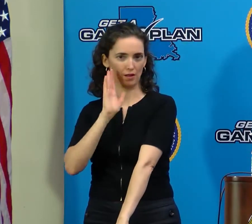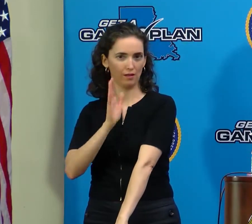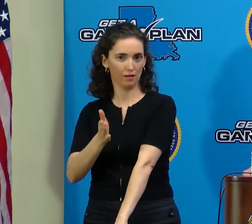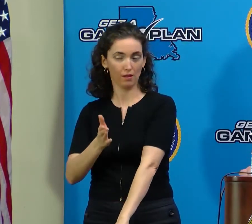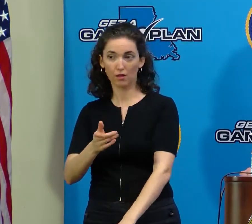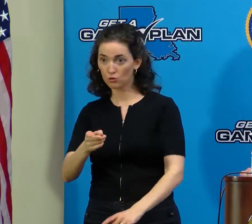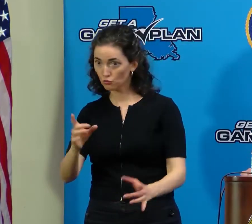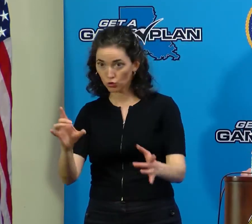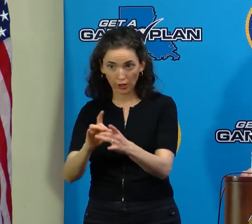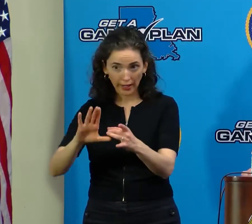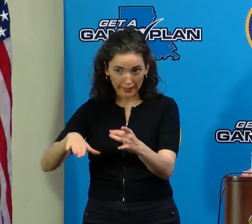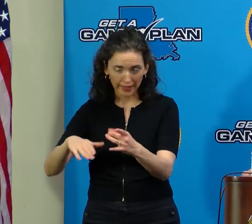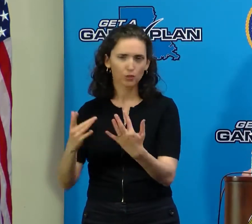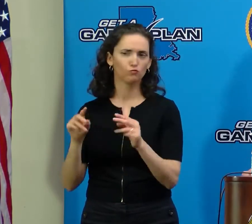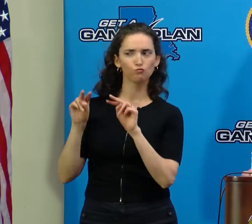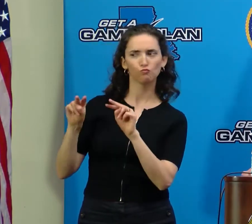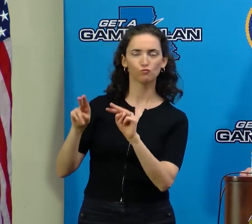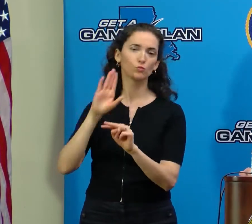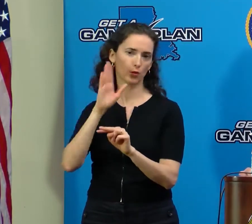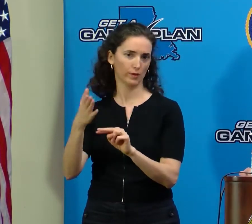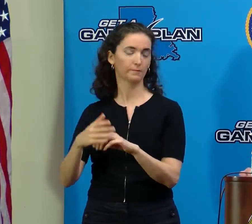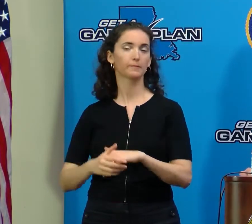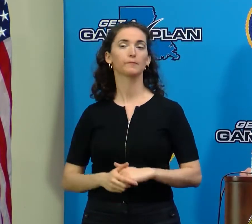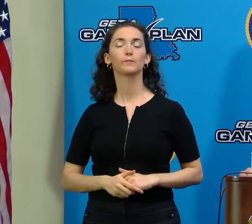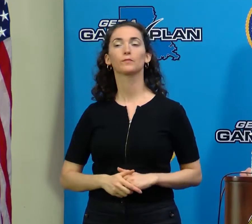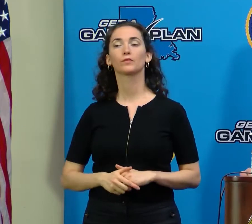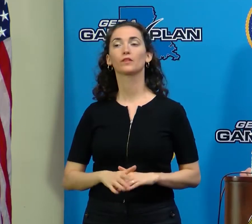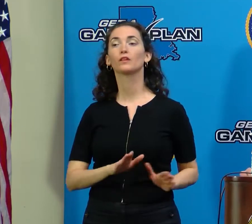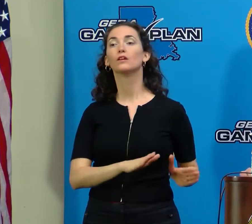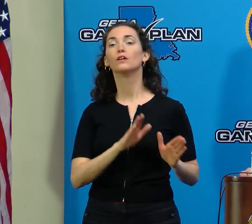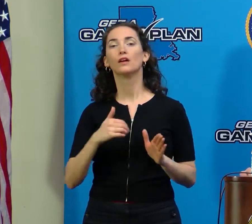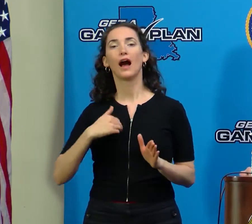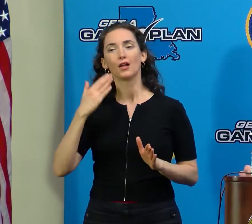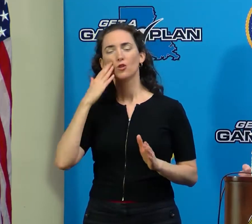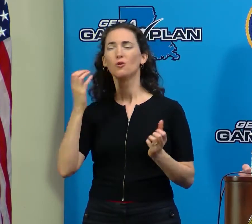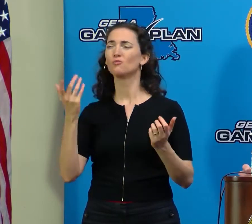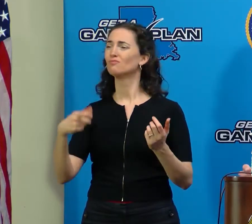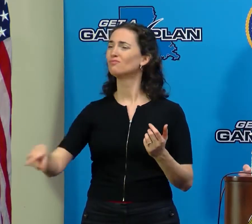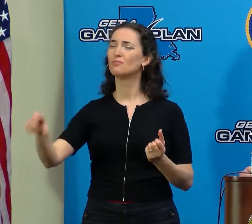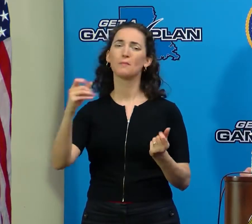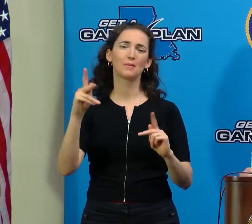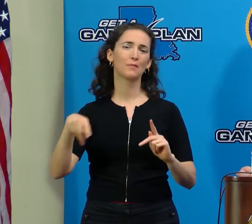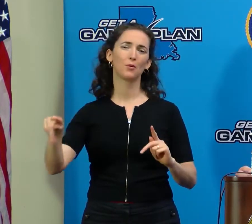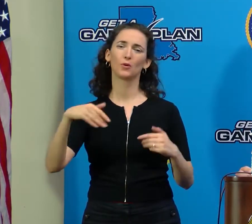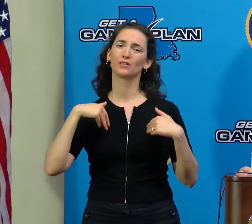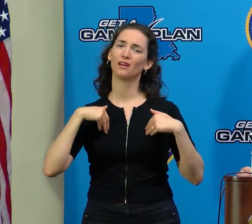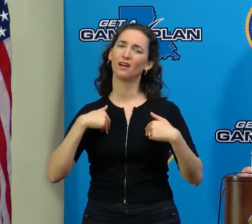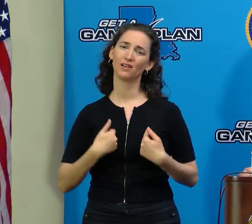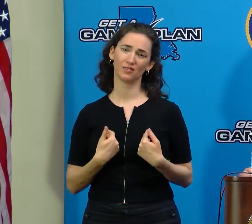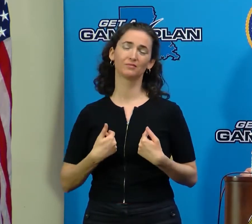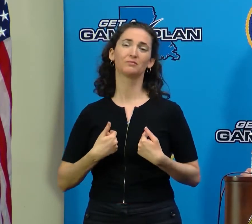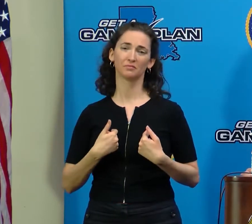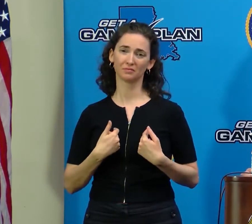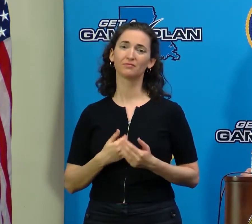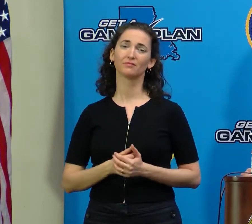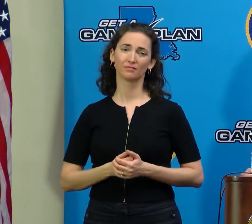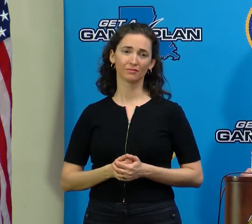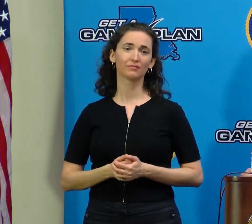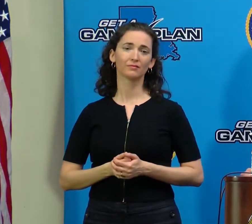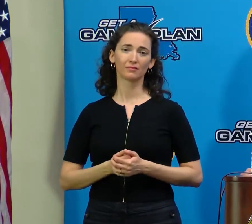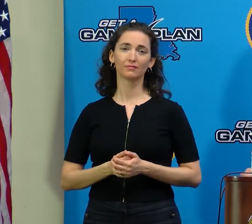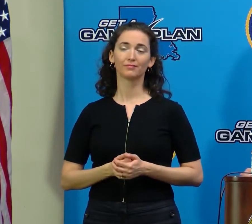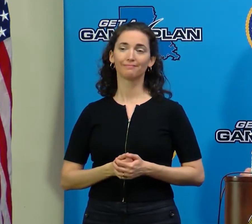hasn't yet been restored. And I know that a lot of people out there are tired, and sometimes this can be,